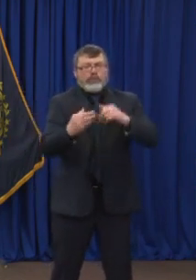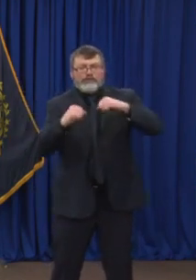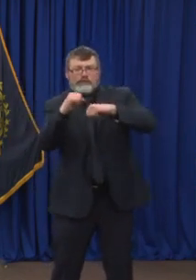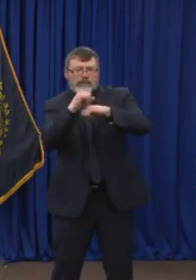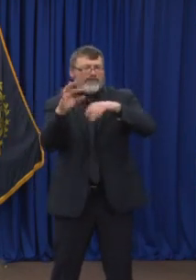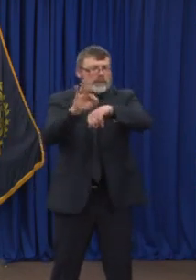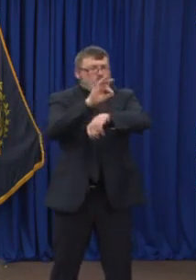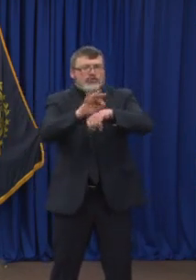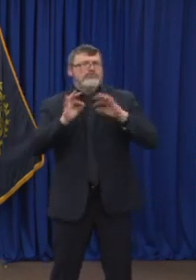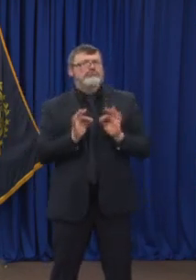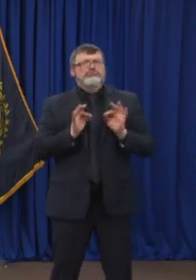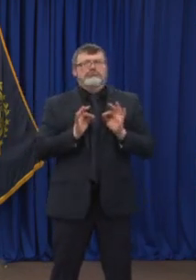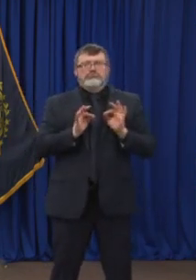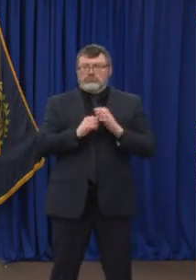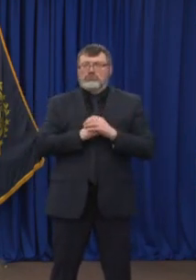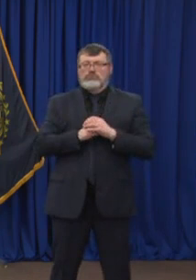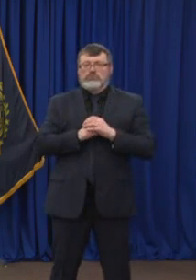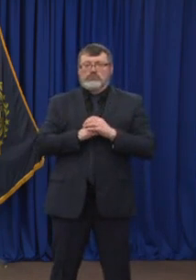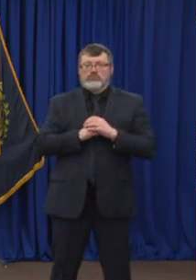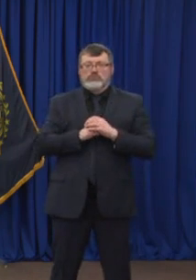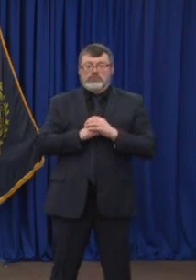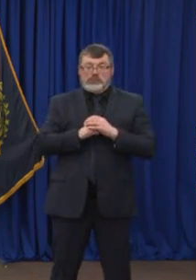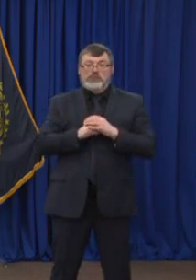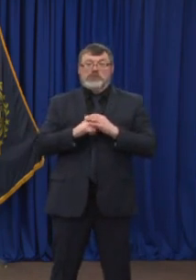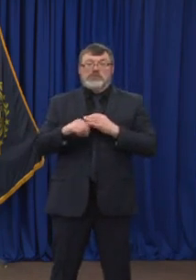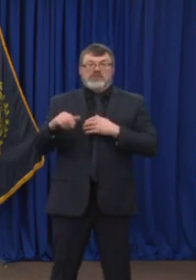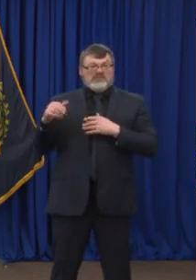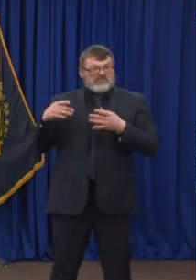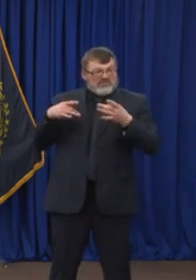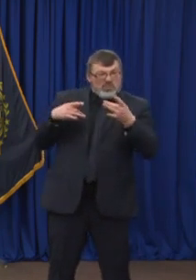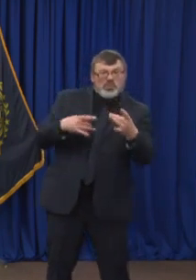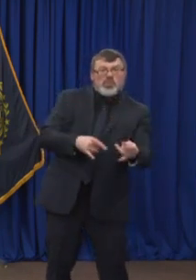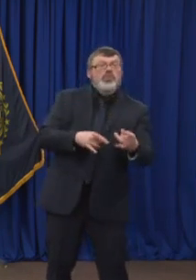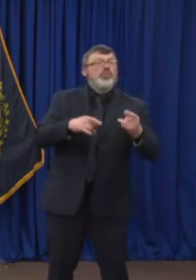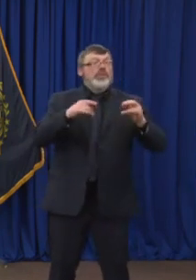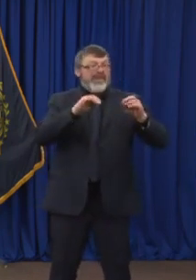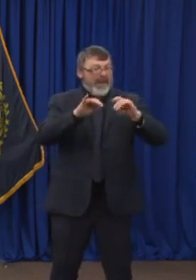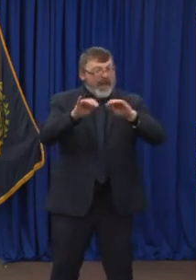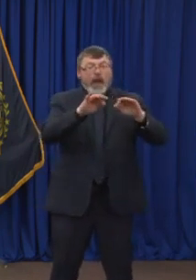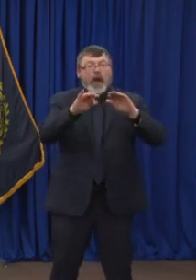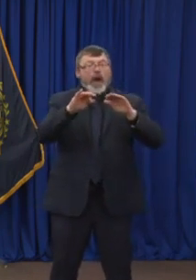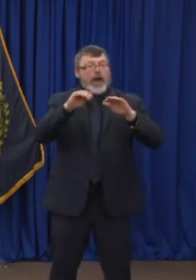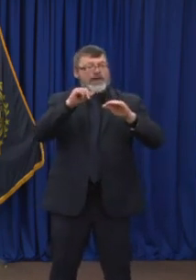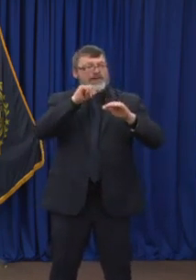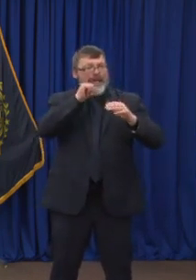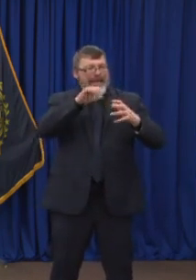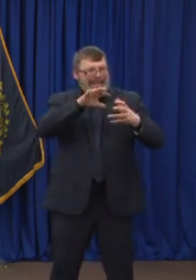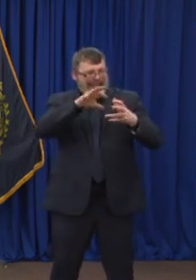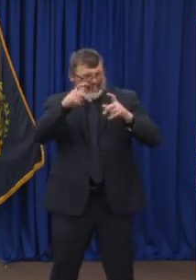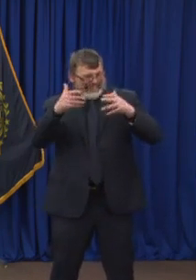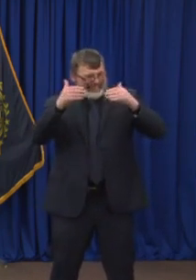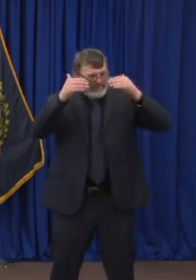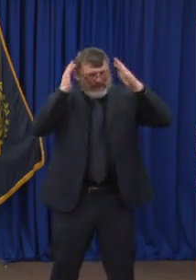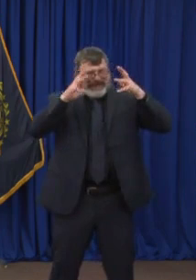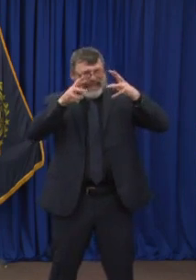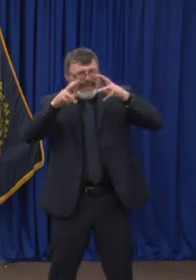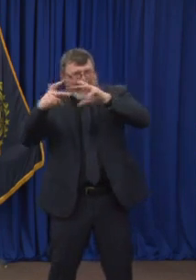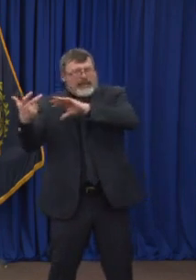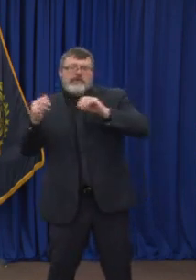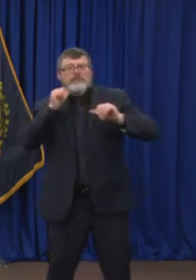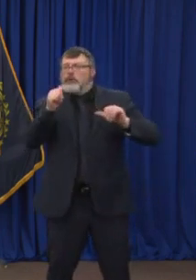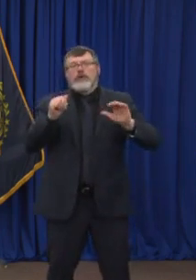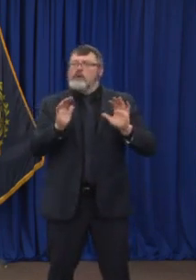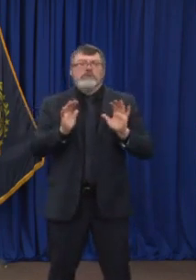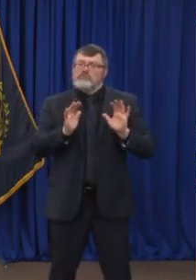to function as it really should without that burden, if you will, of the COVID beds and the quarantining. This also very much helps with